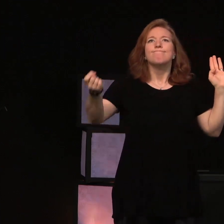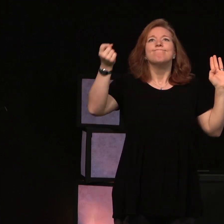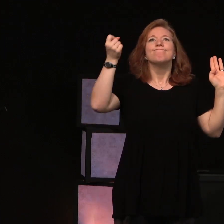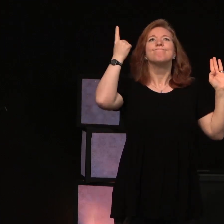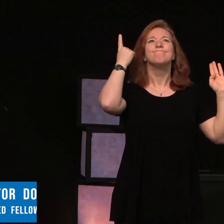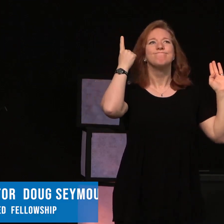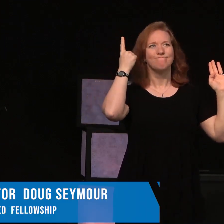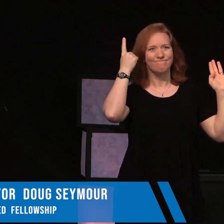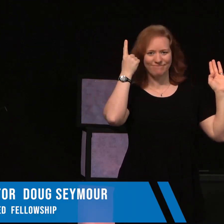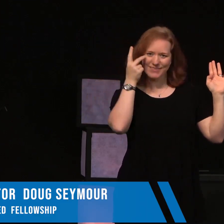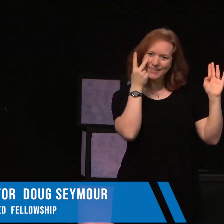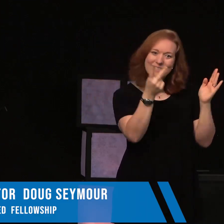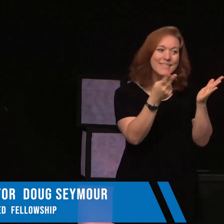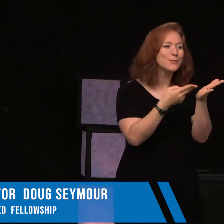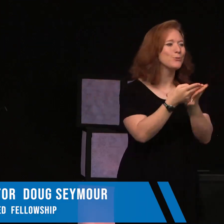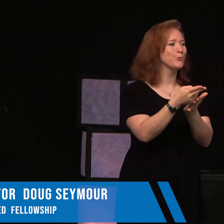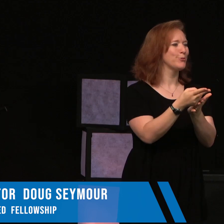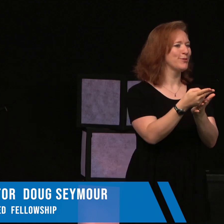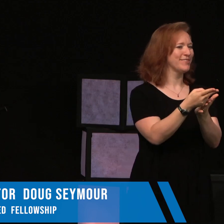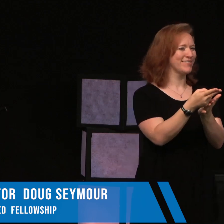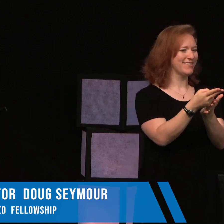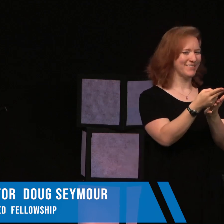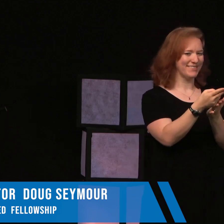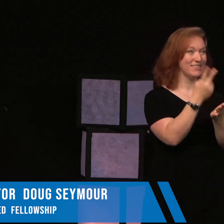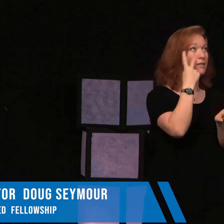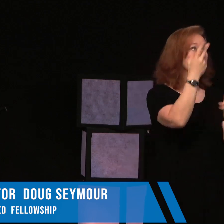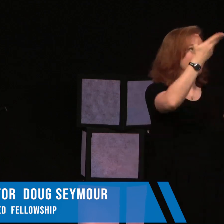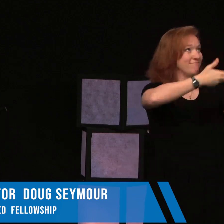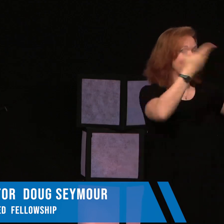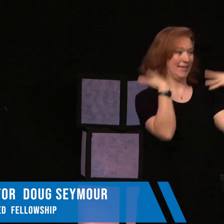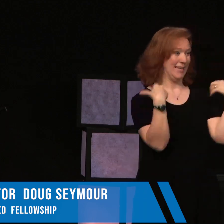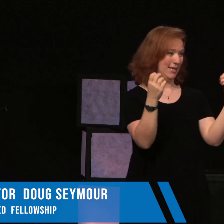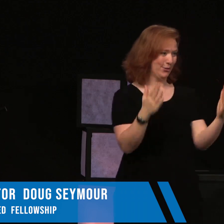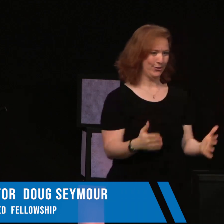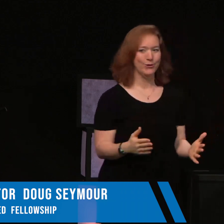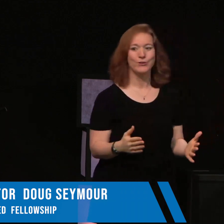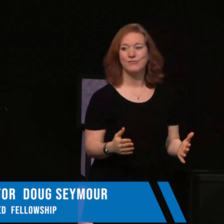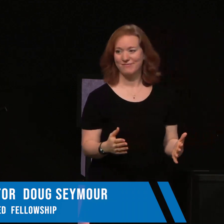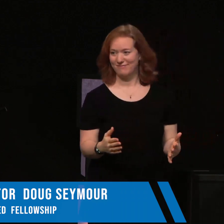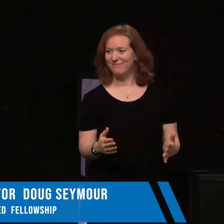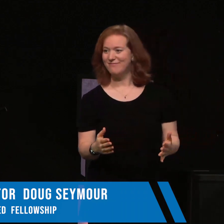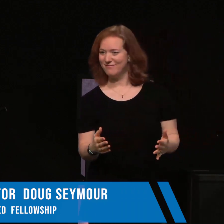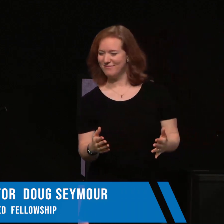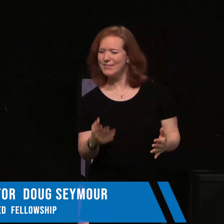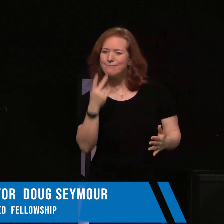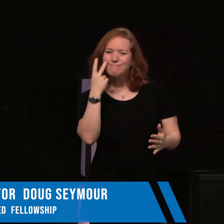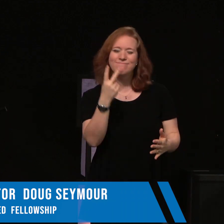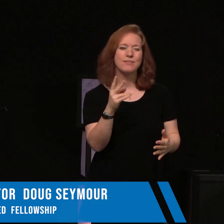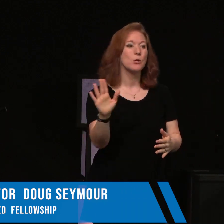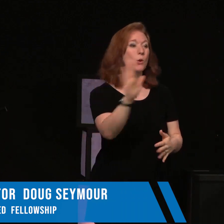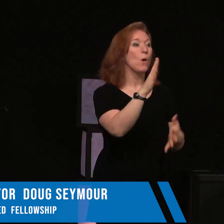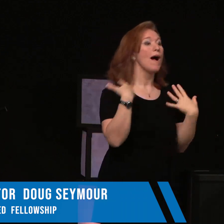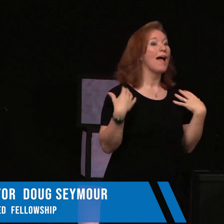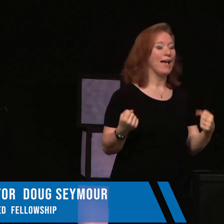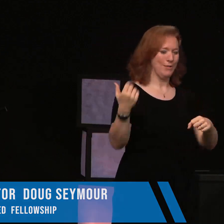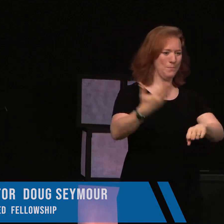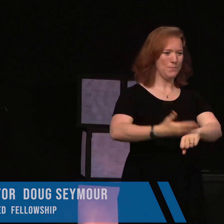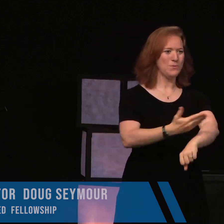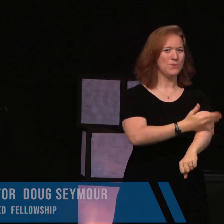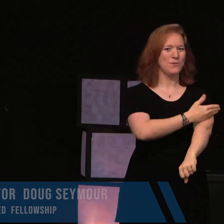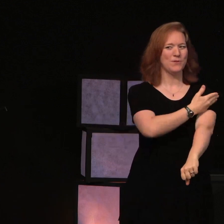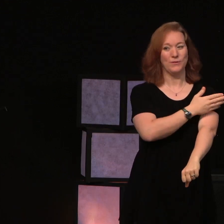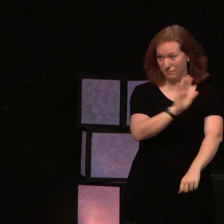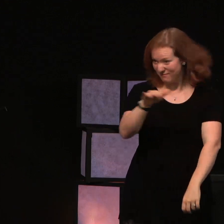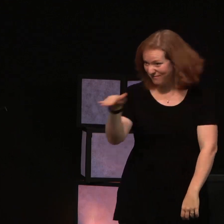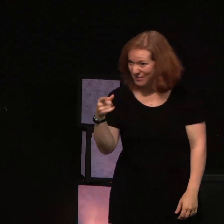See the truth. See the healer. And see improved health. How many of